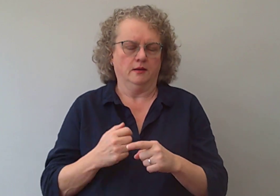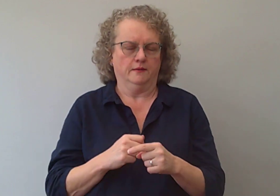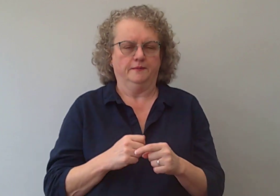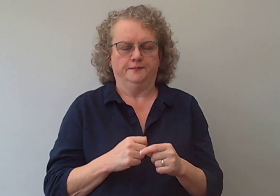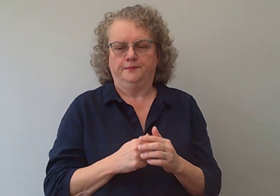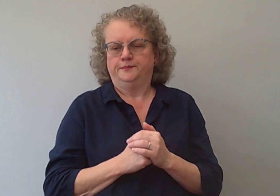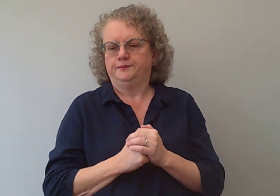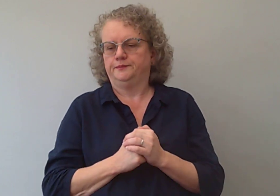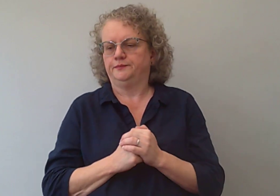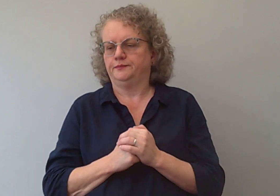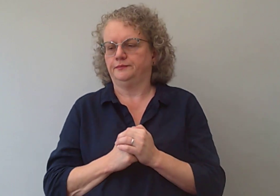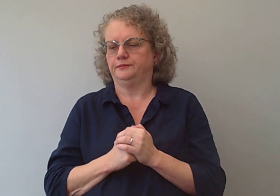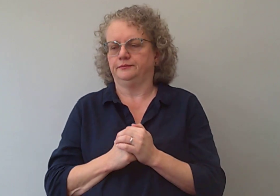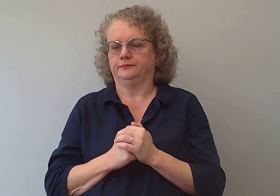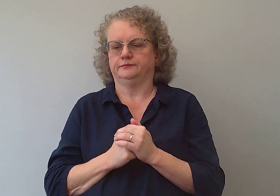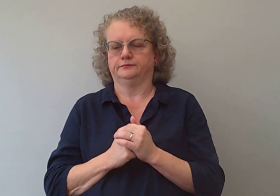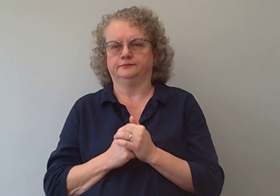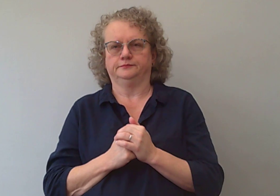So that's when you do that over and over again.